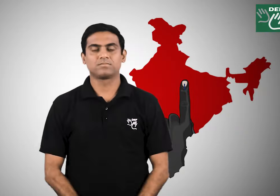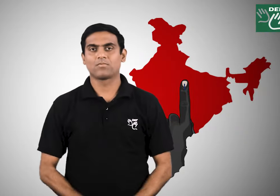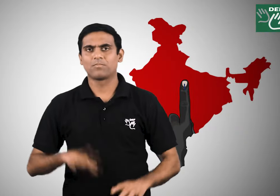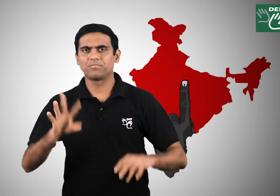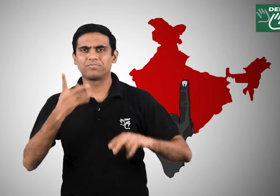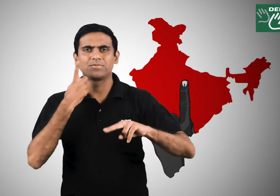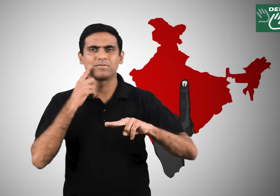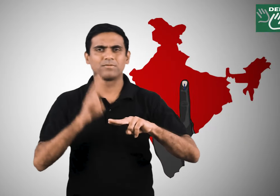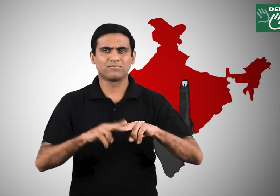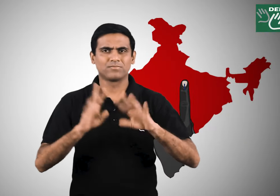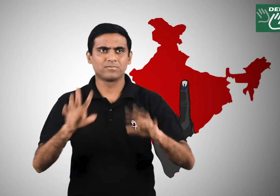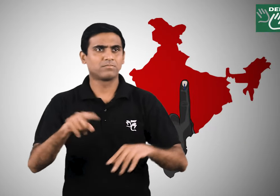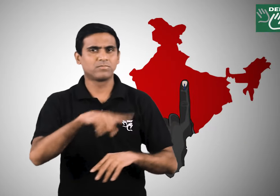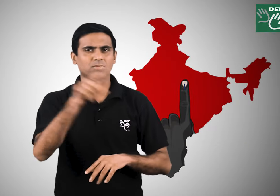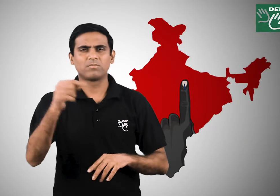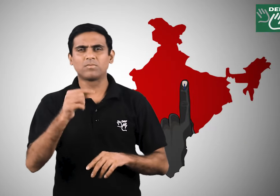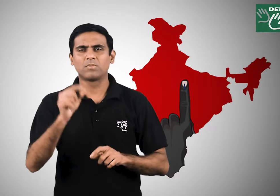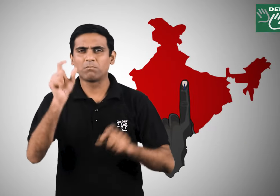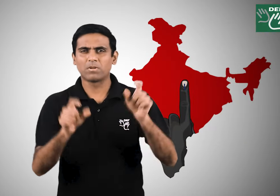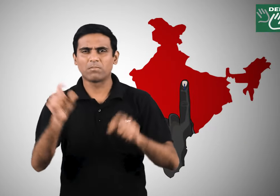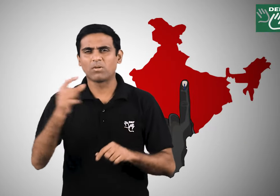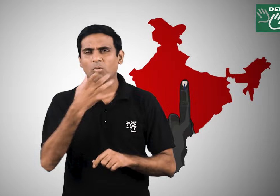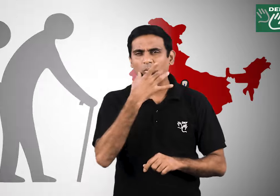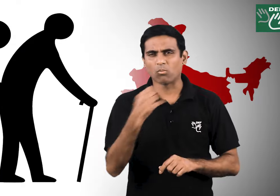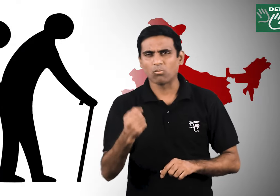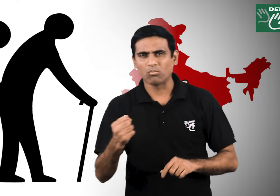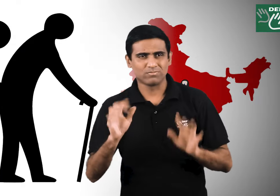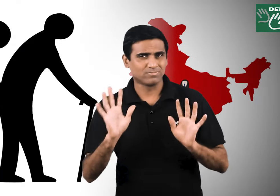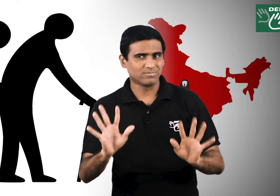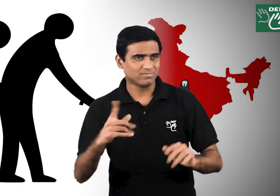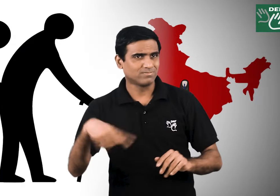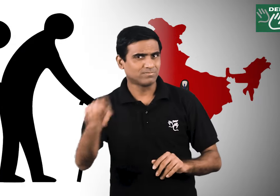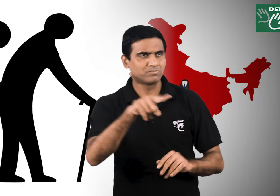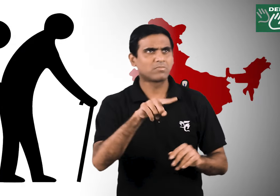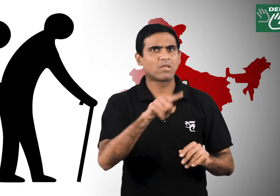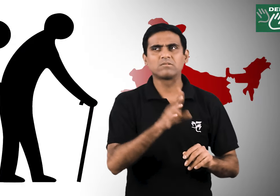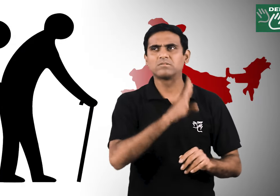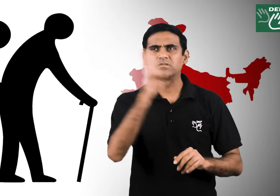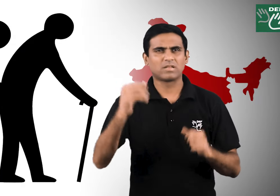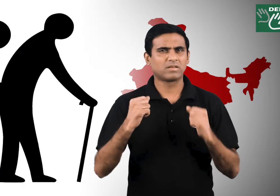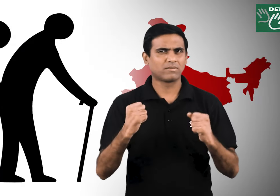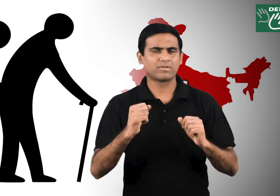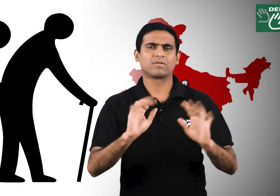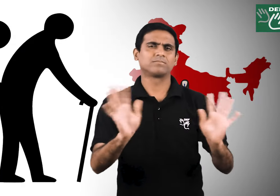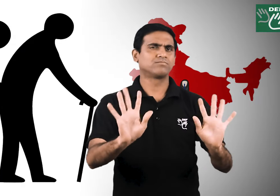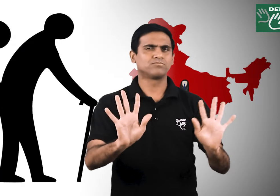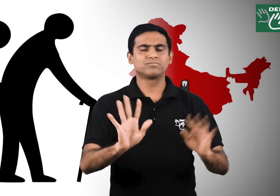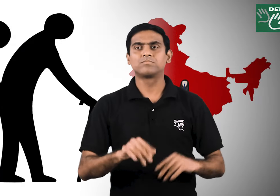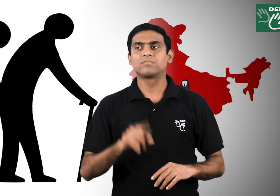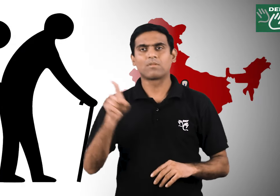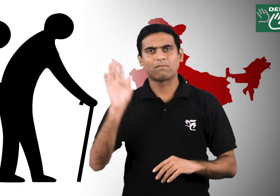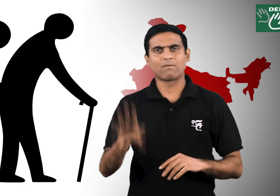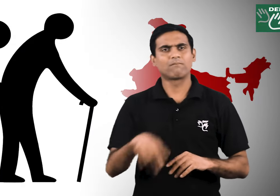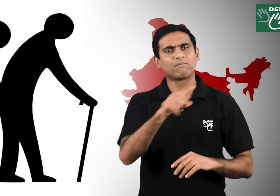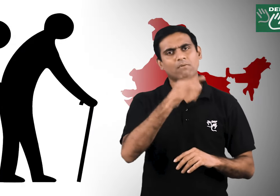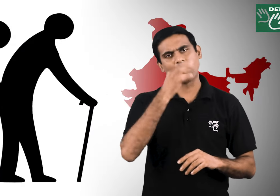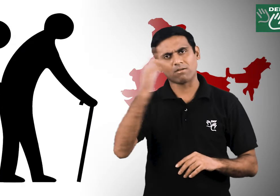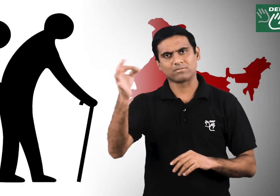if you are a senior citizen and if it's difficult for you to travel you